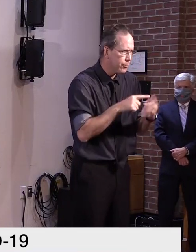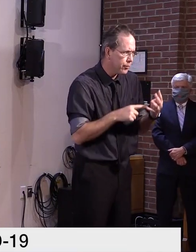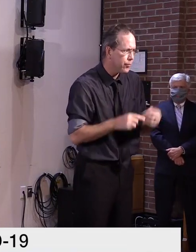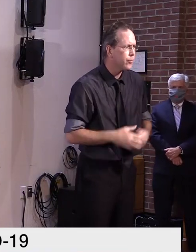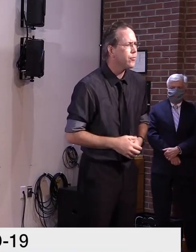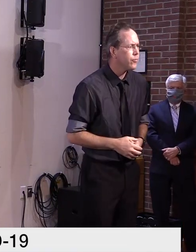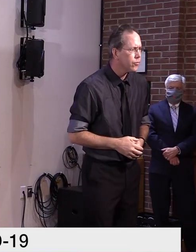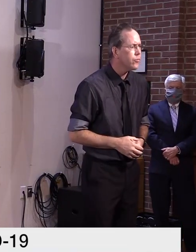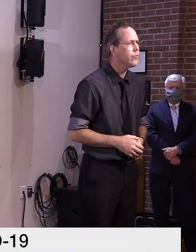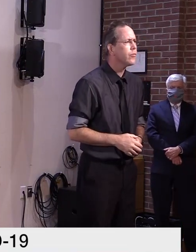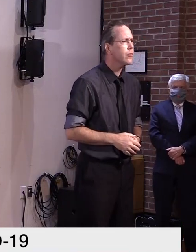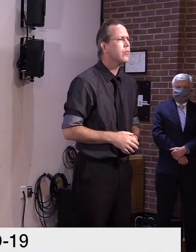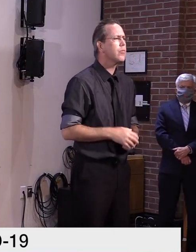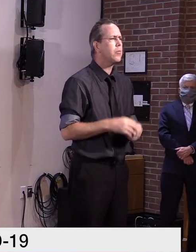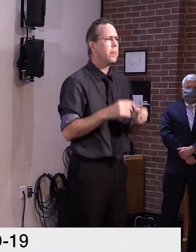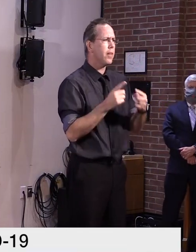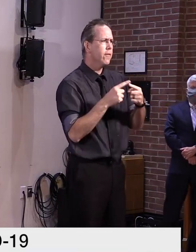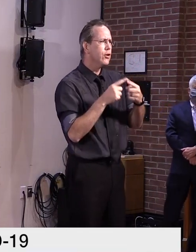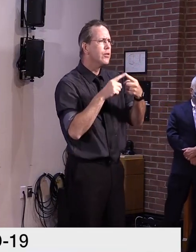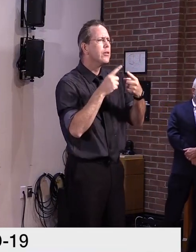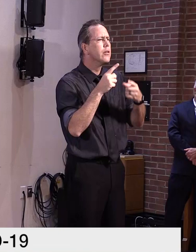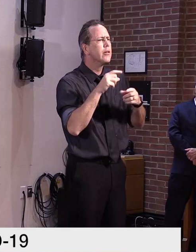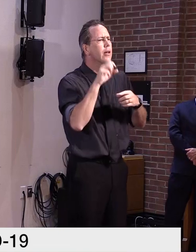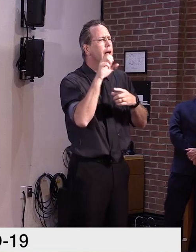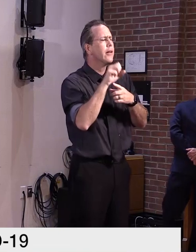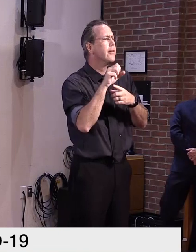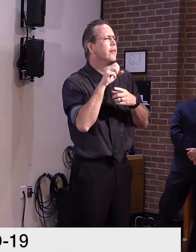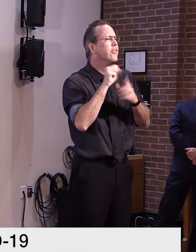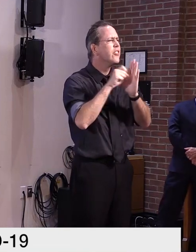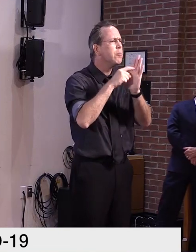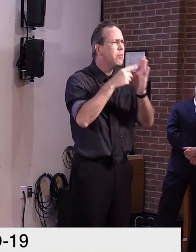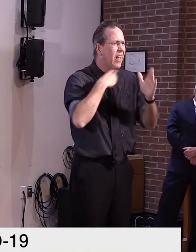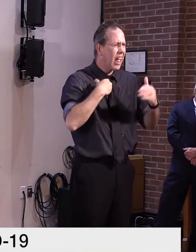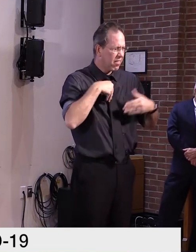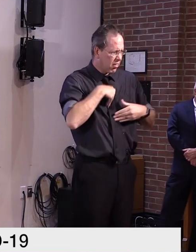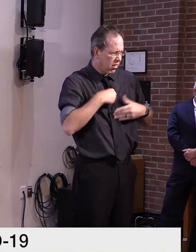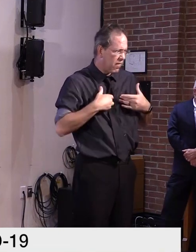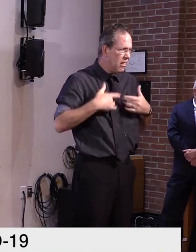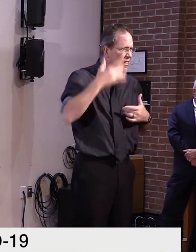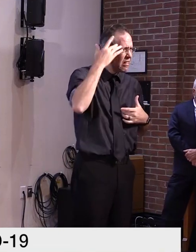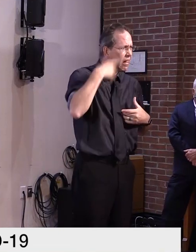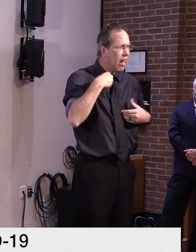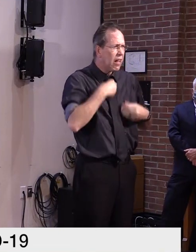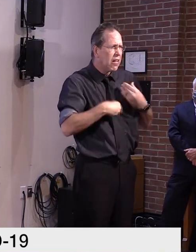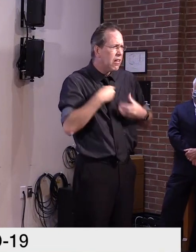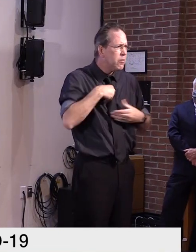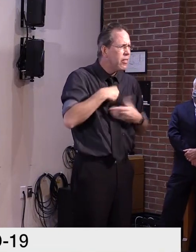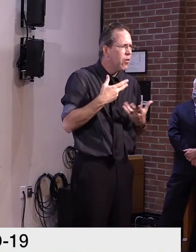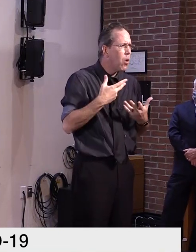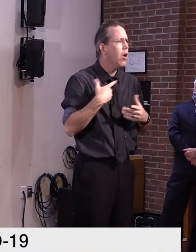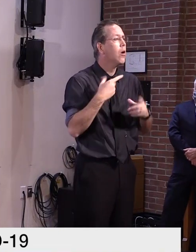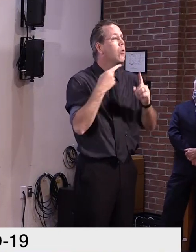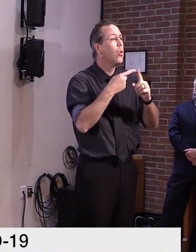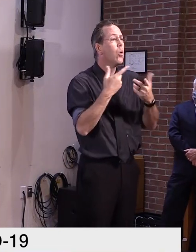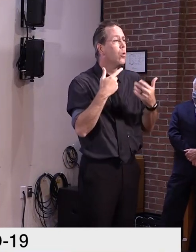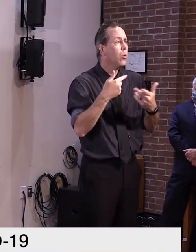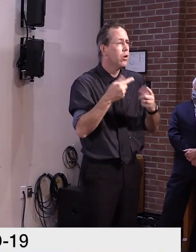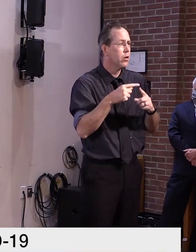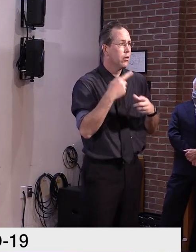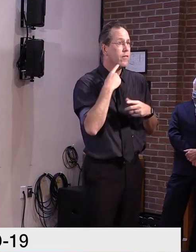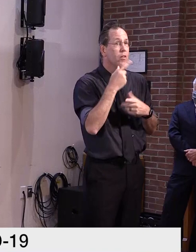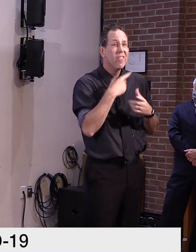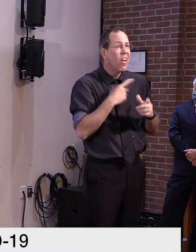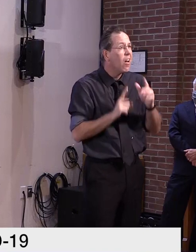First, with syndromic surveillance, we can see from the chart that those reporting to the emergency room with COVID-like illness remains very low.